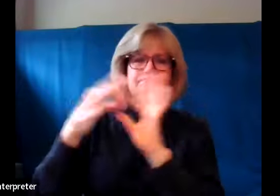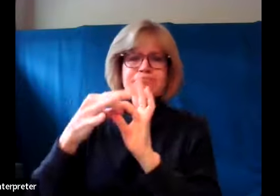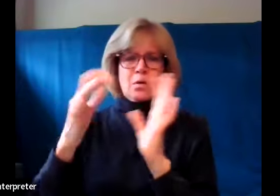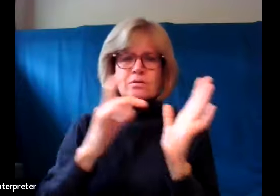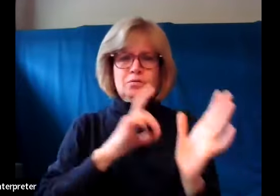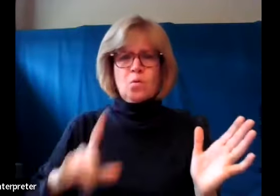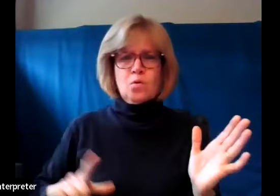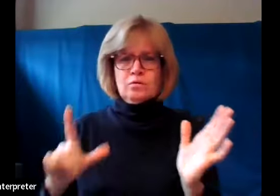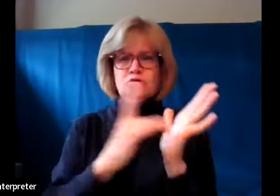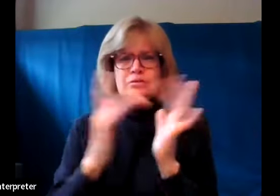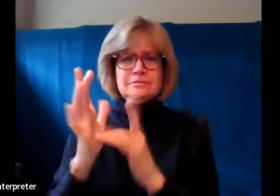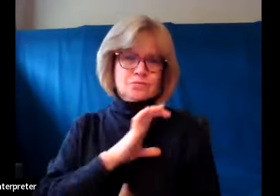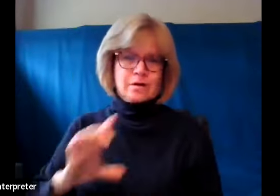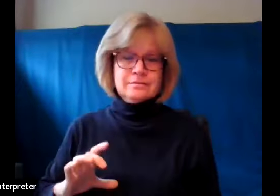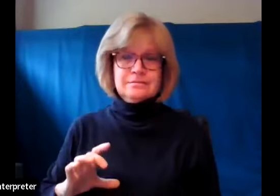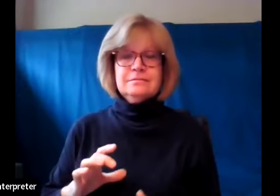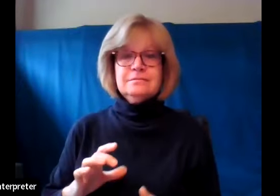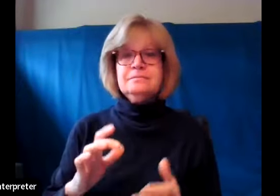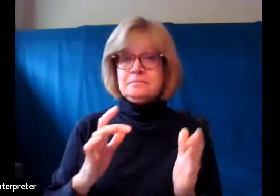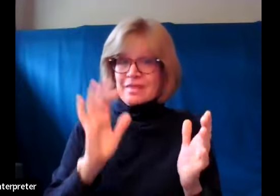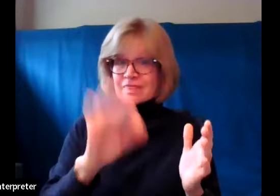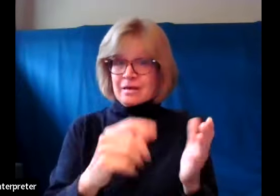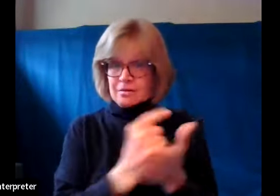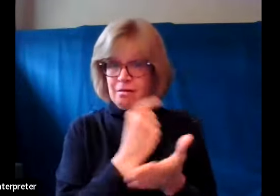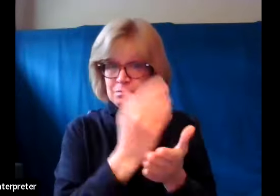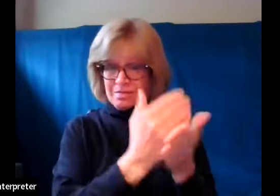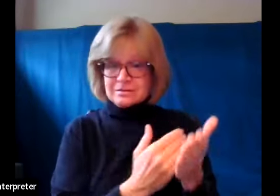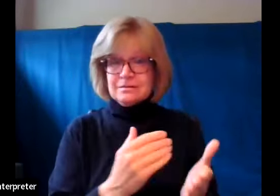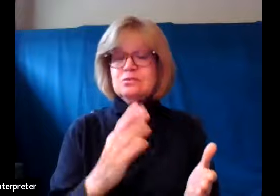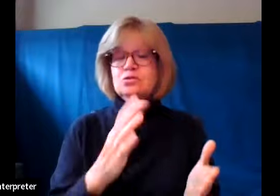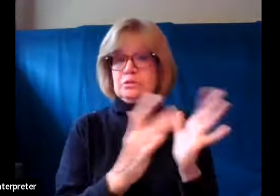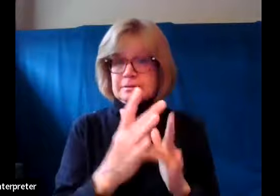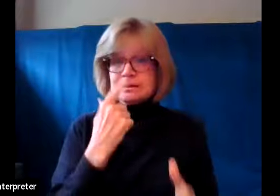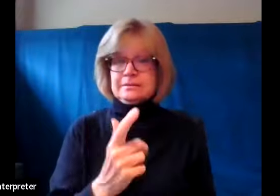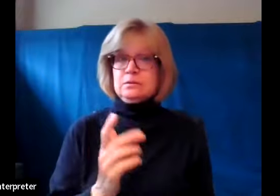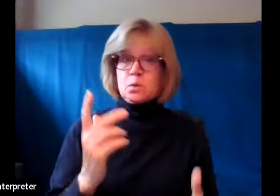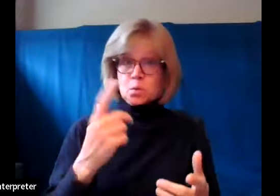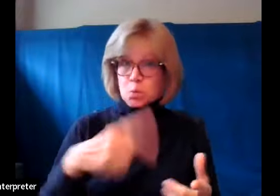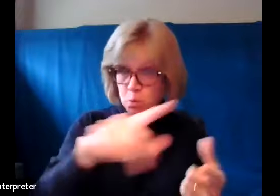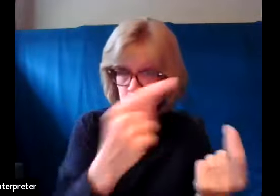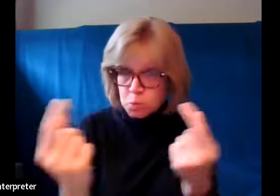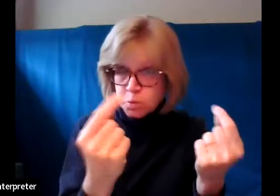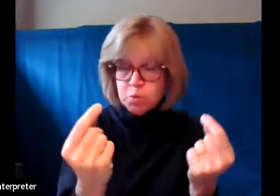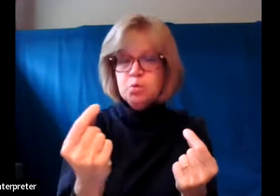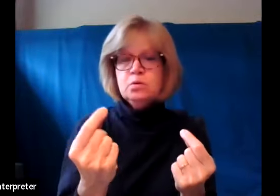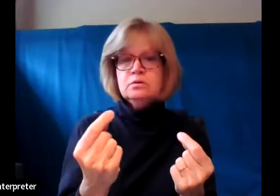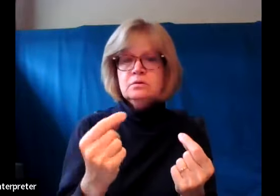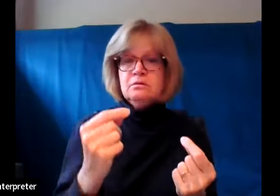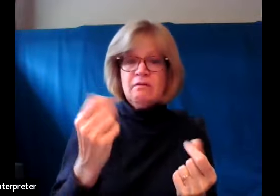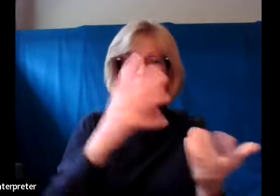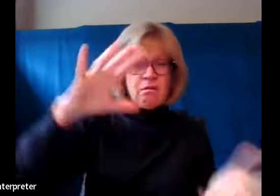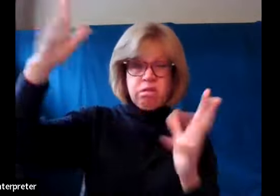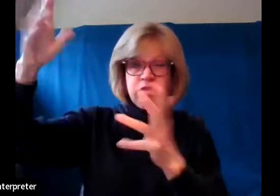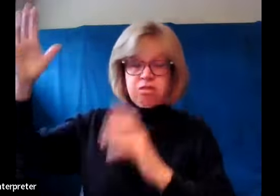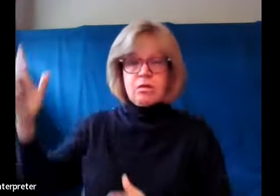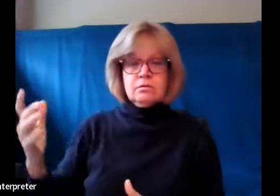And Jesus tells us in this gospel lesson that our role in the midst of all this is to stand up right in the middle of everything that's